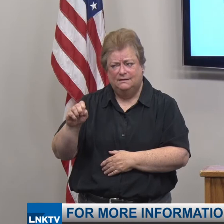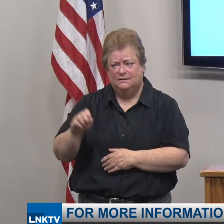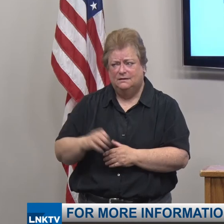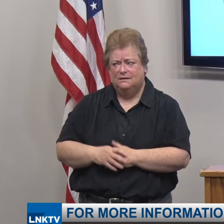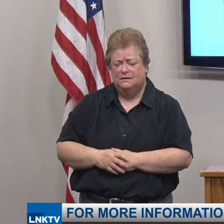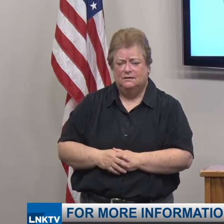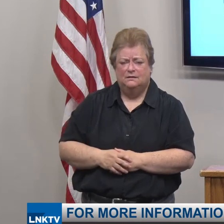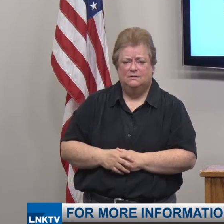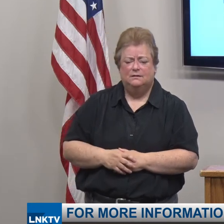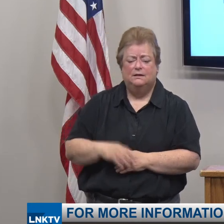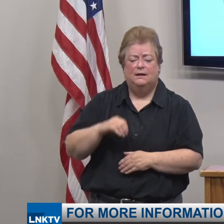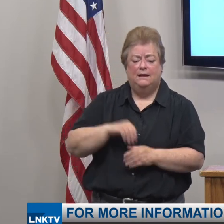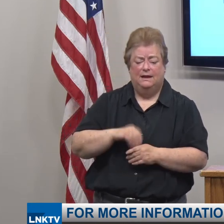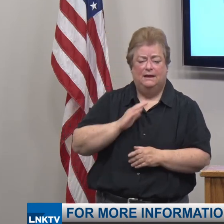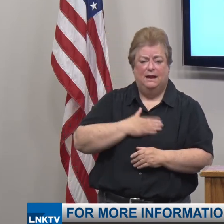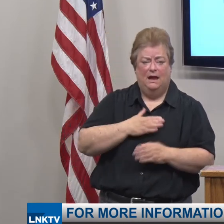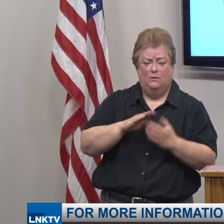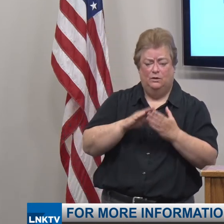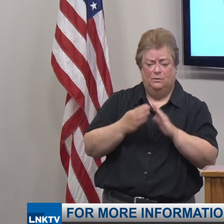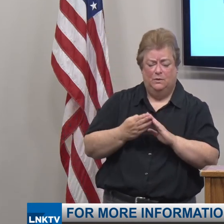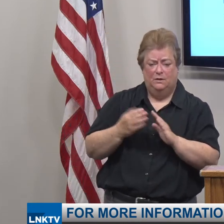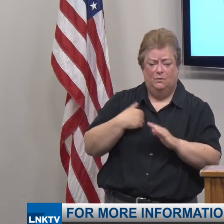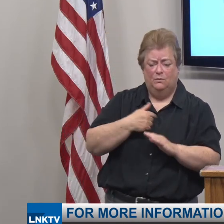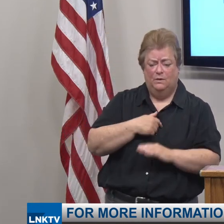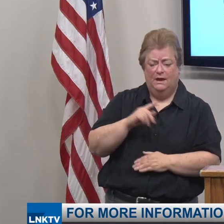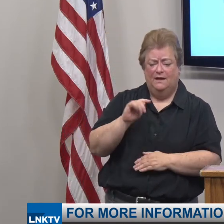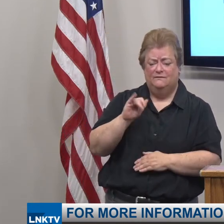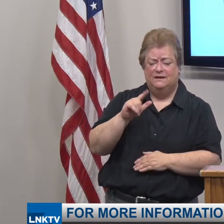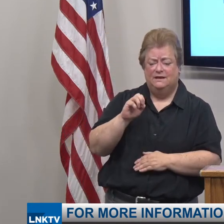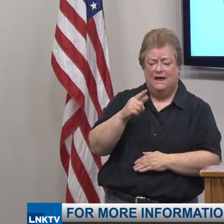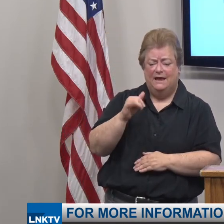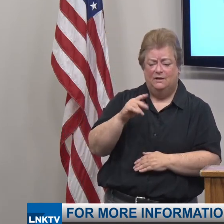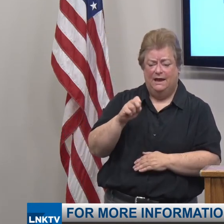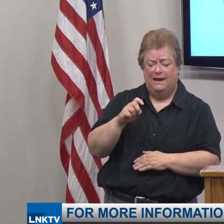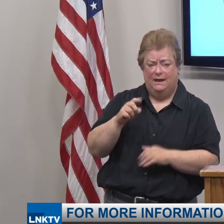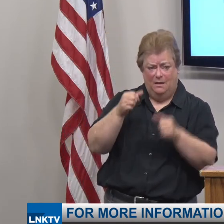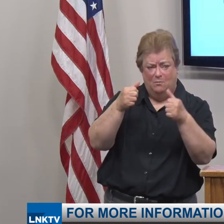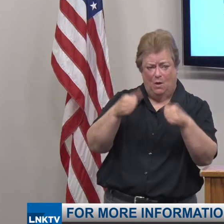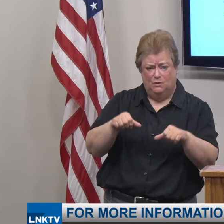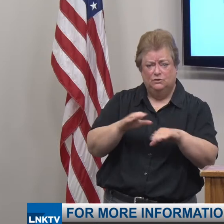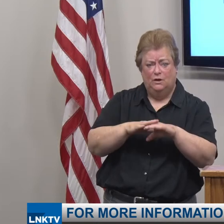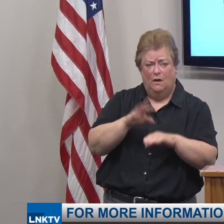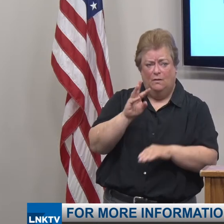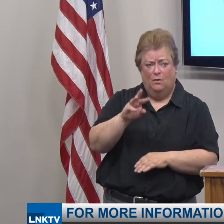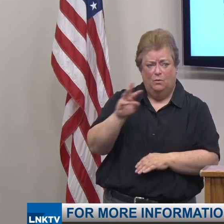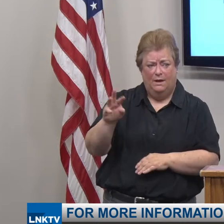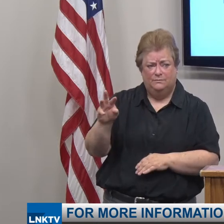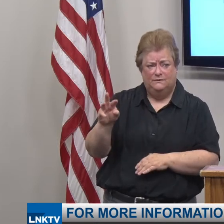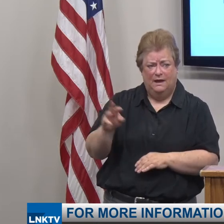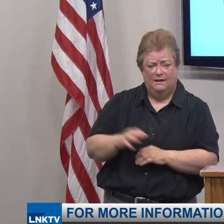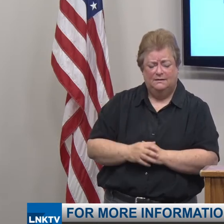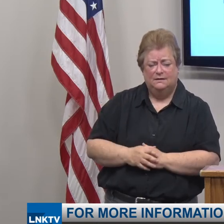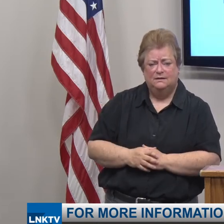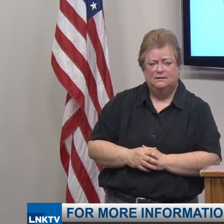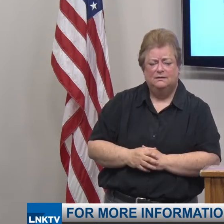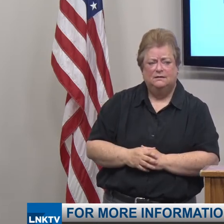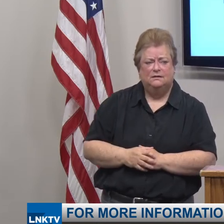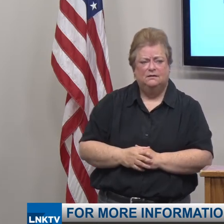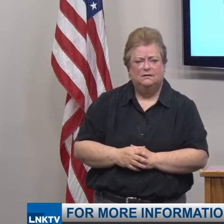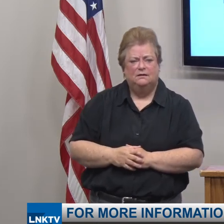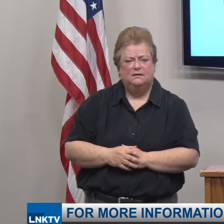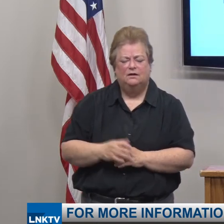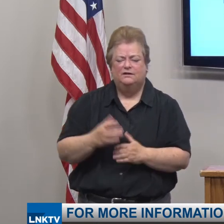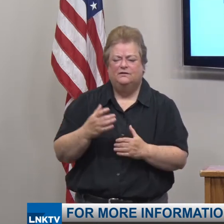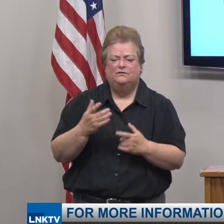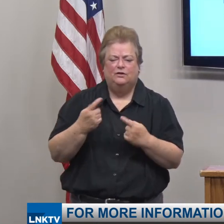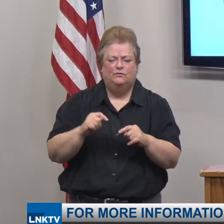In our community, we actually have tailgating guidance posted on our website. And it's really trying